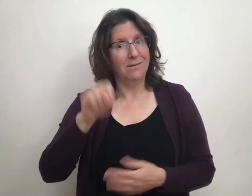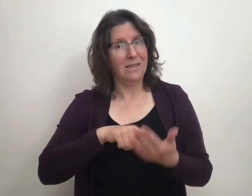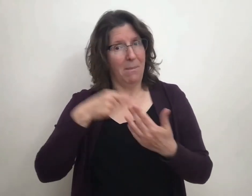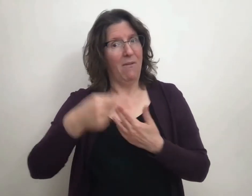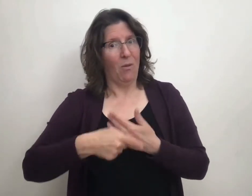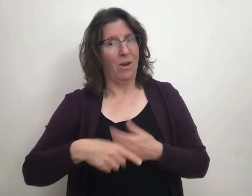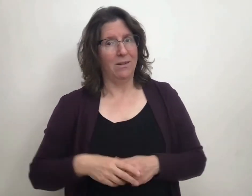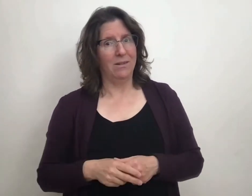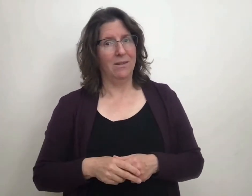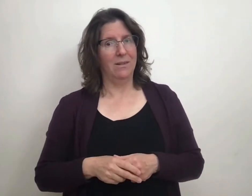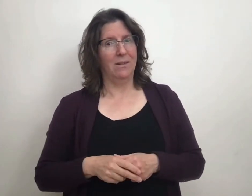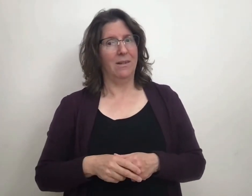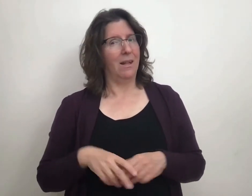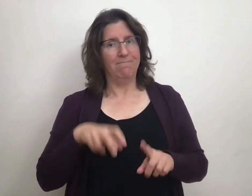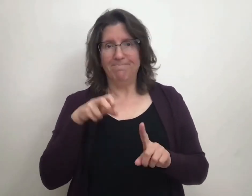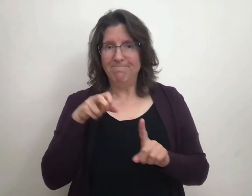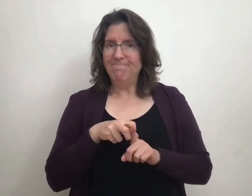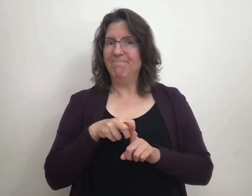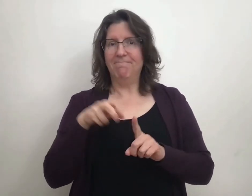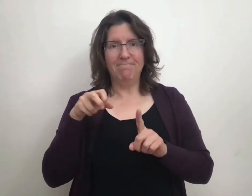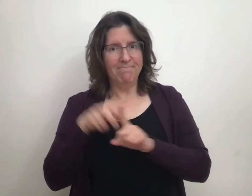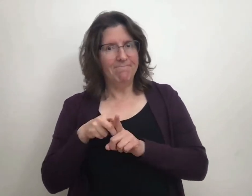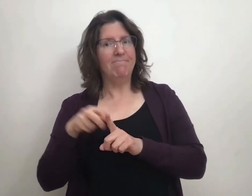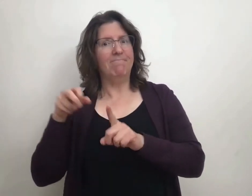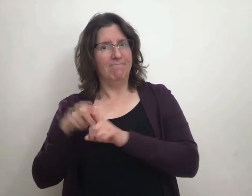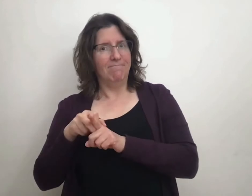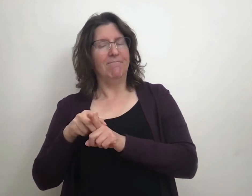They were now able to identify how often it comes up in their environment.